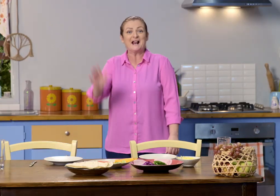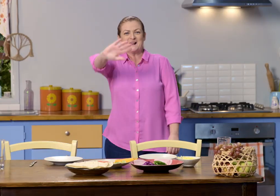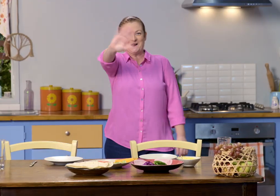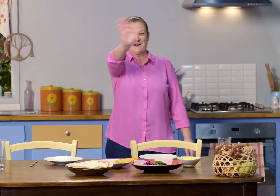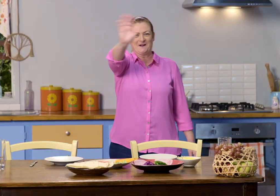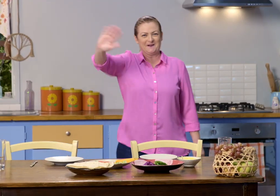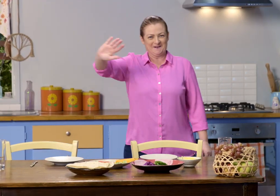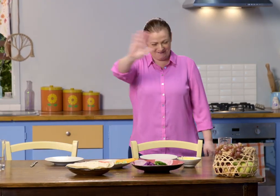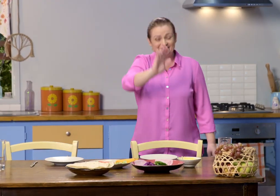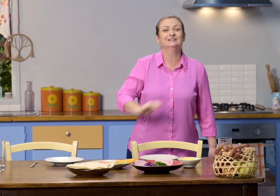Hello everyone.